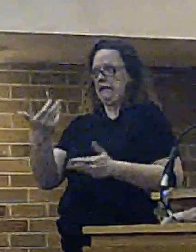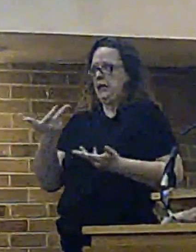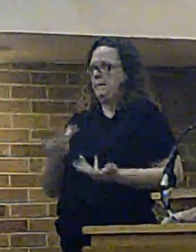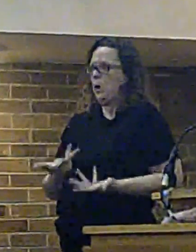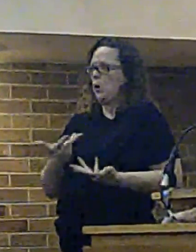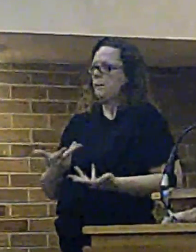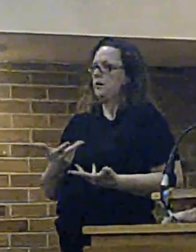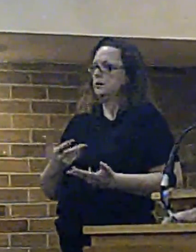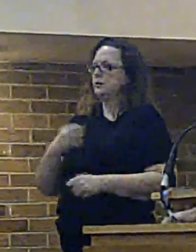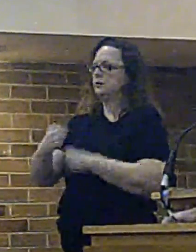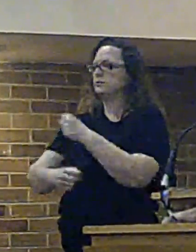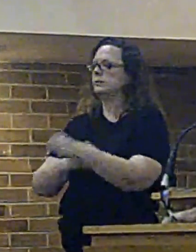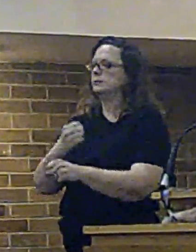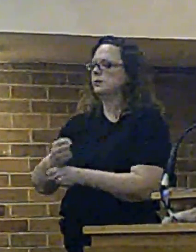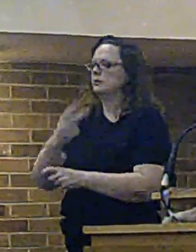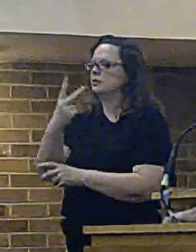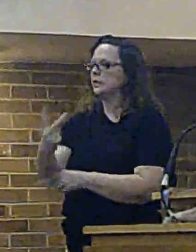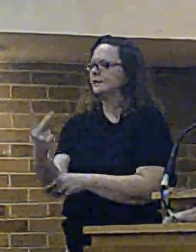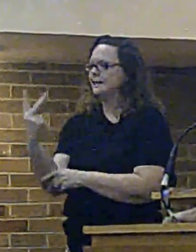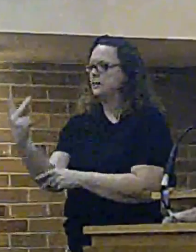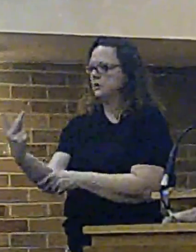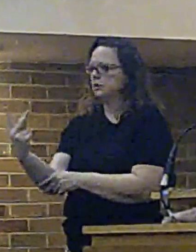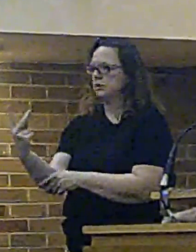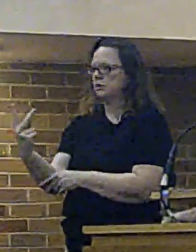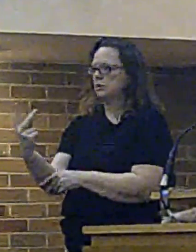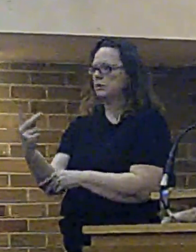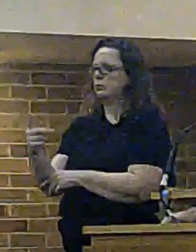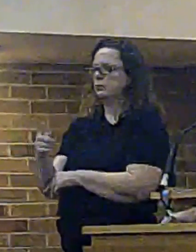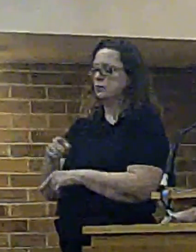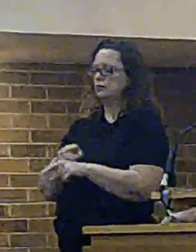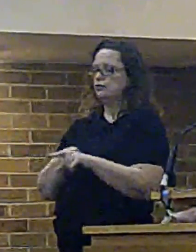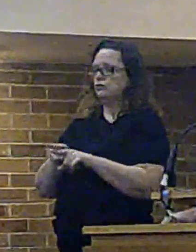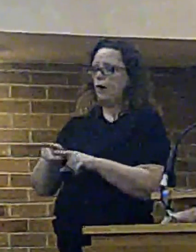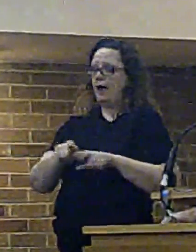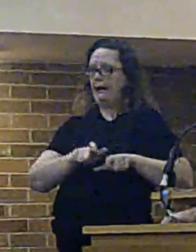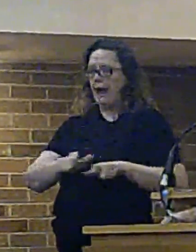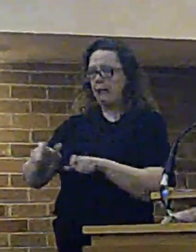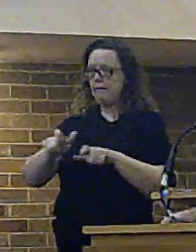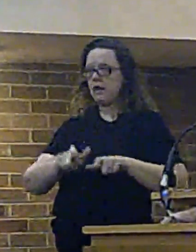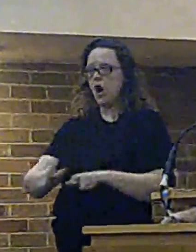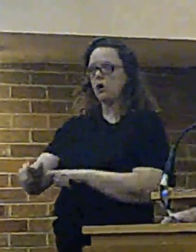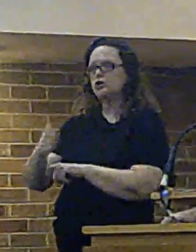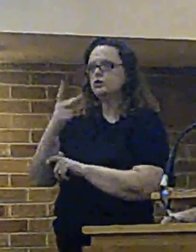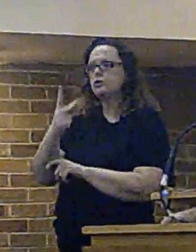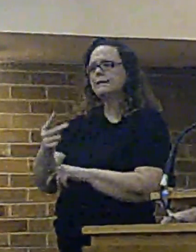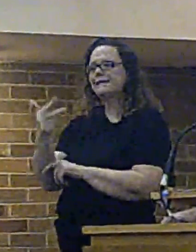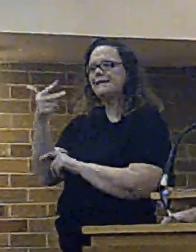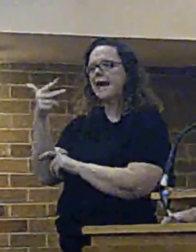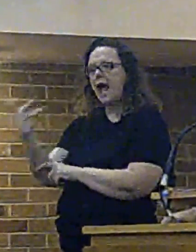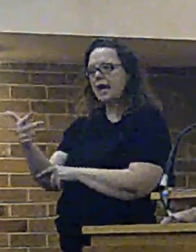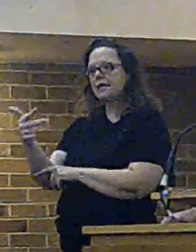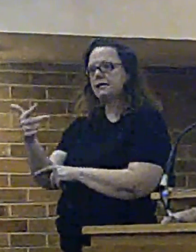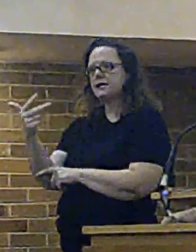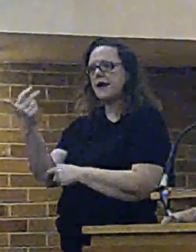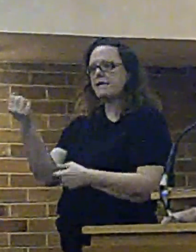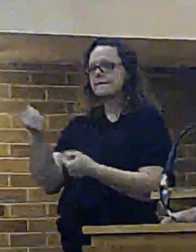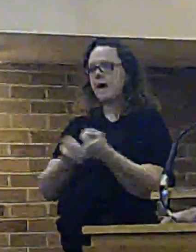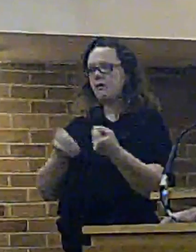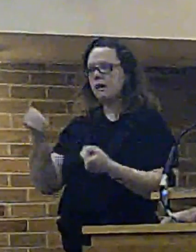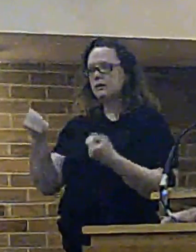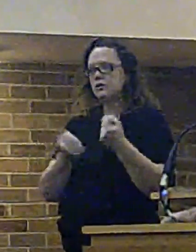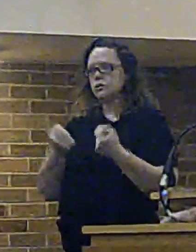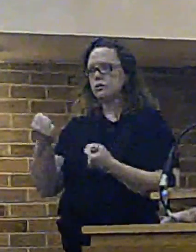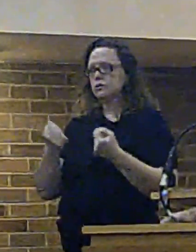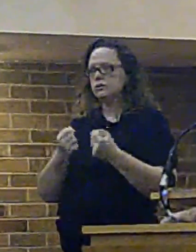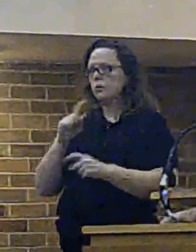We will seek to maintain, however, 28 fire appliances. What we will not be able to do is maintain 28 whole